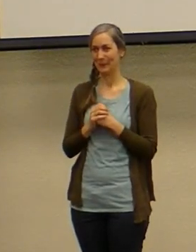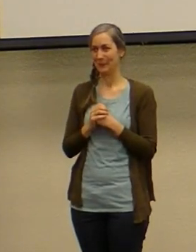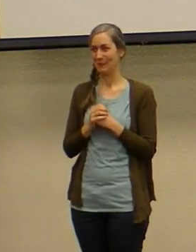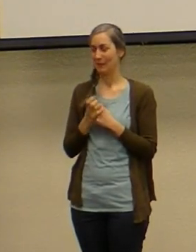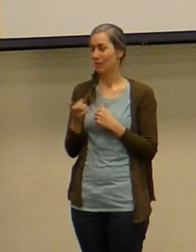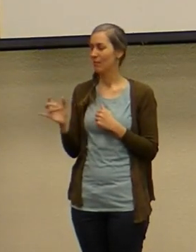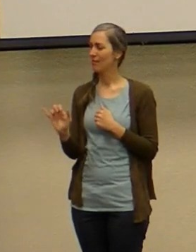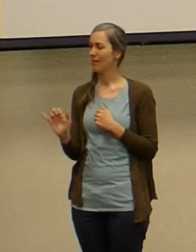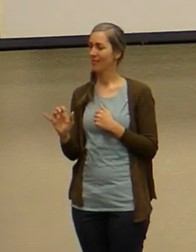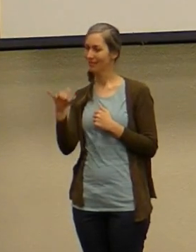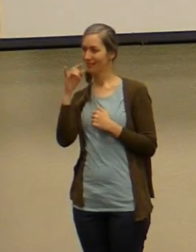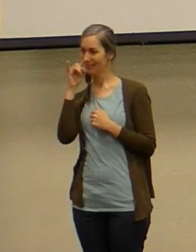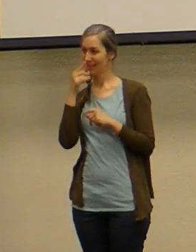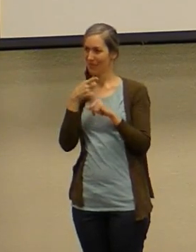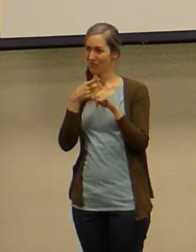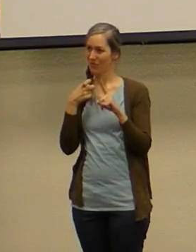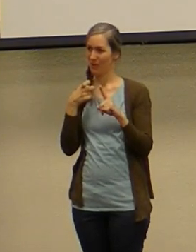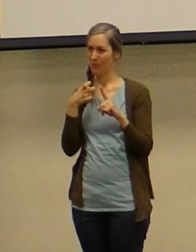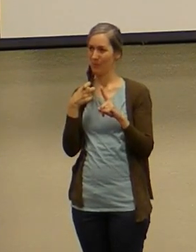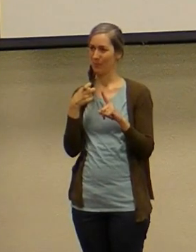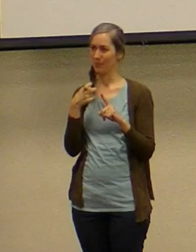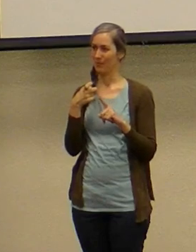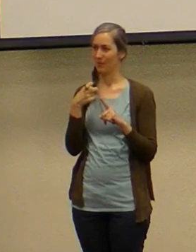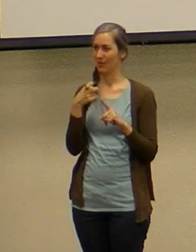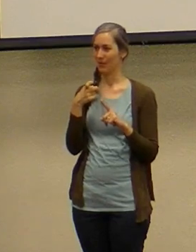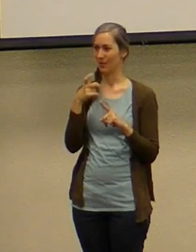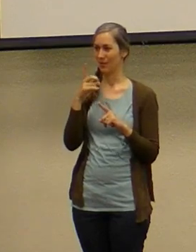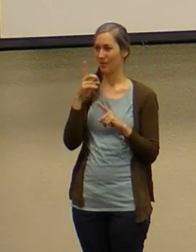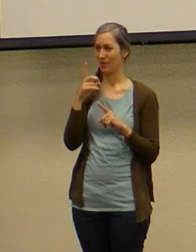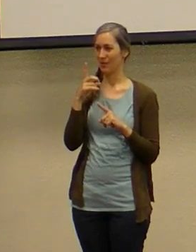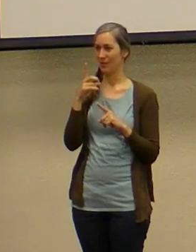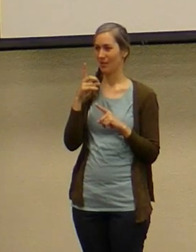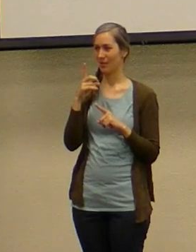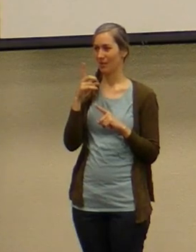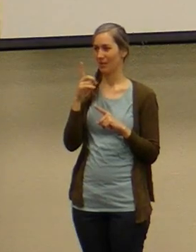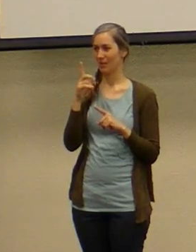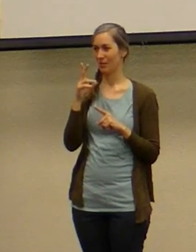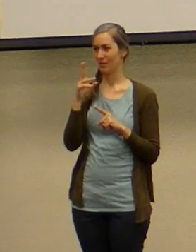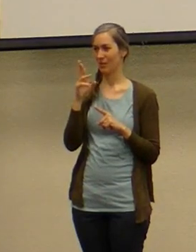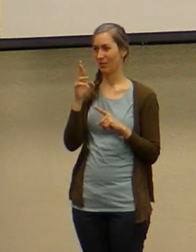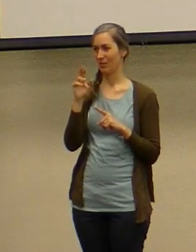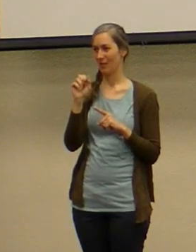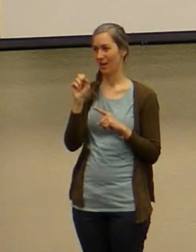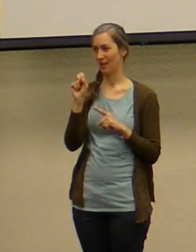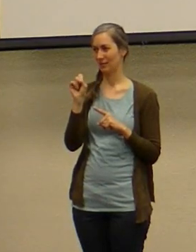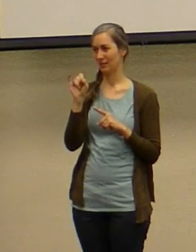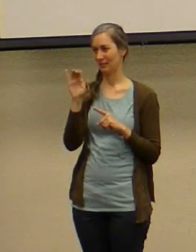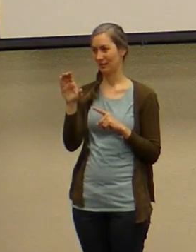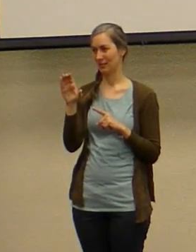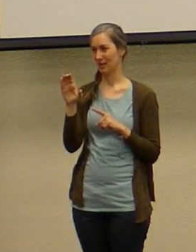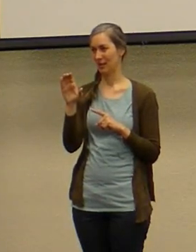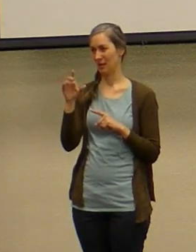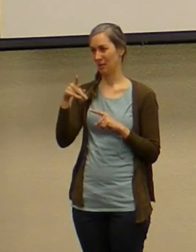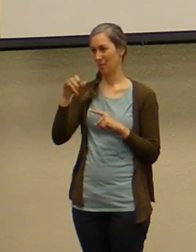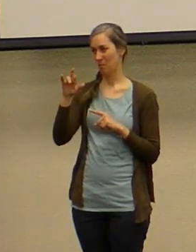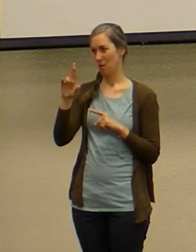he was like the kid from uh from jurassic park you know the kid that could spout out all the facts he's read all the books he's seen all the pictures and it wasn't just like the t